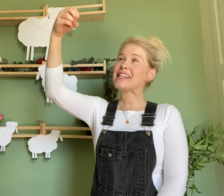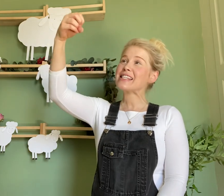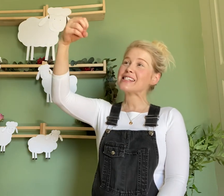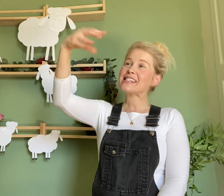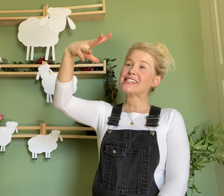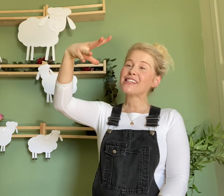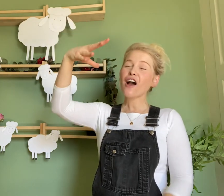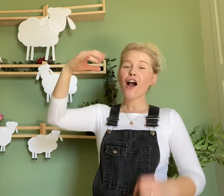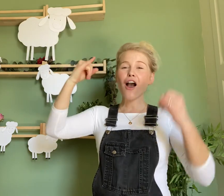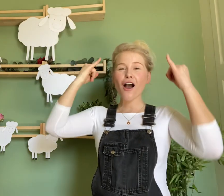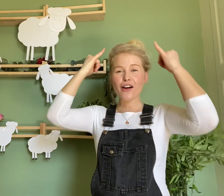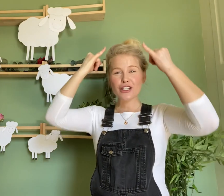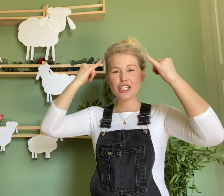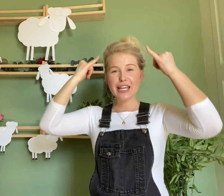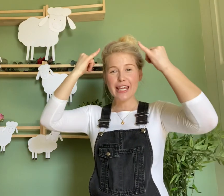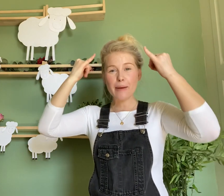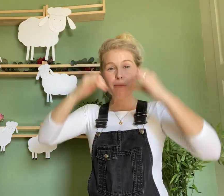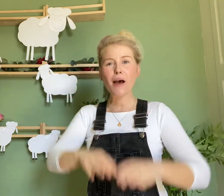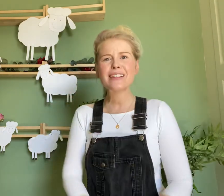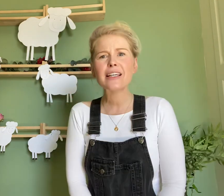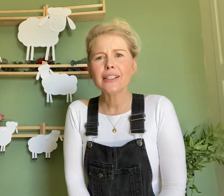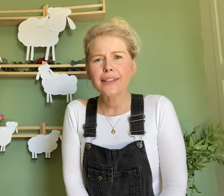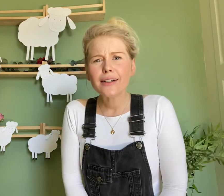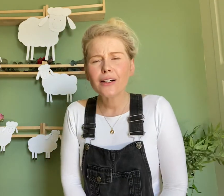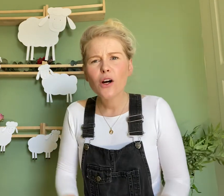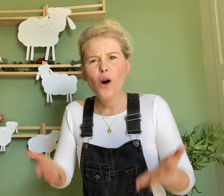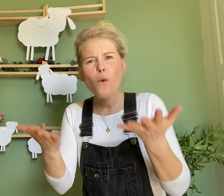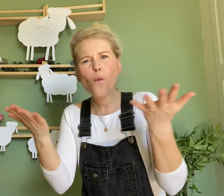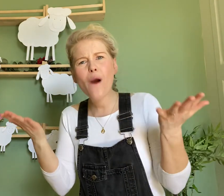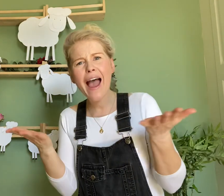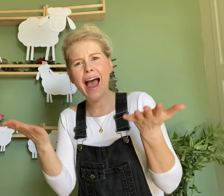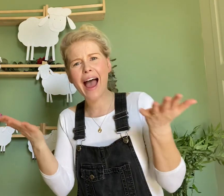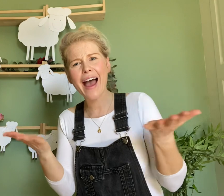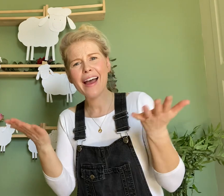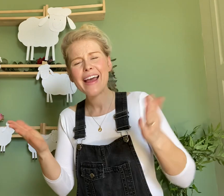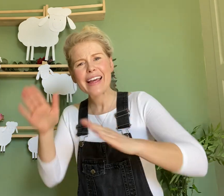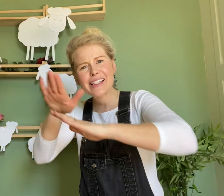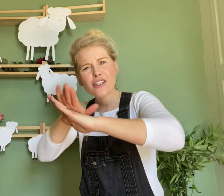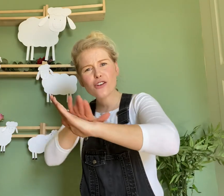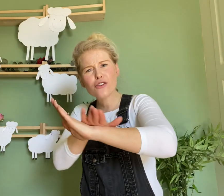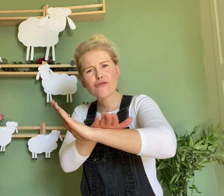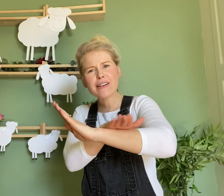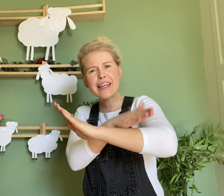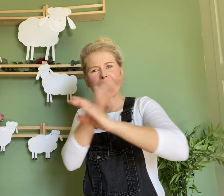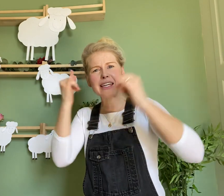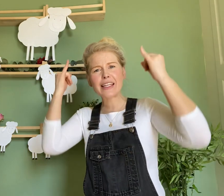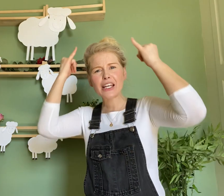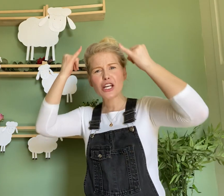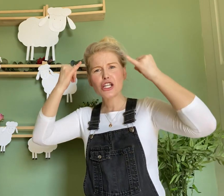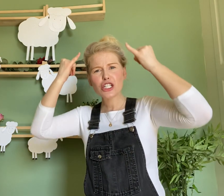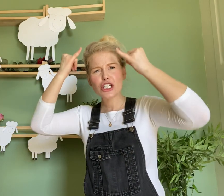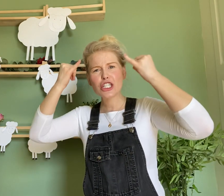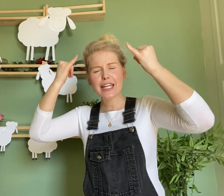the star sheep. But where is the green sheep?